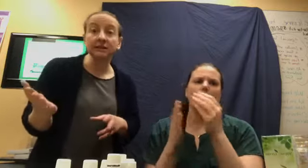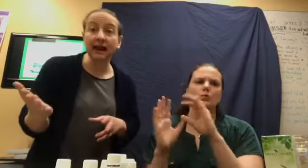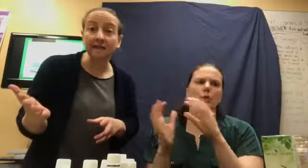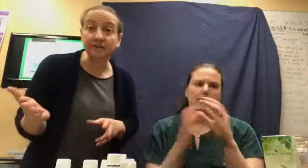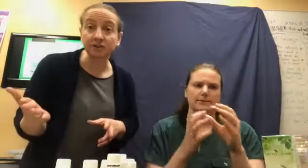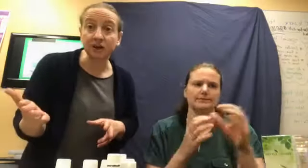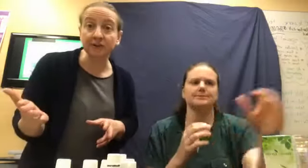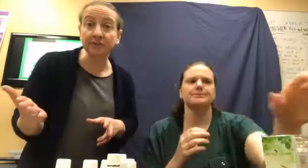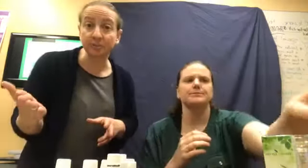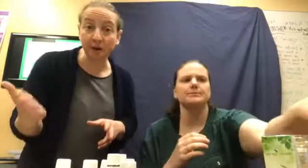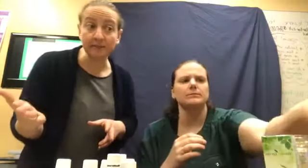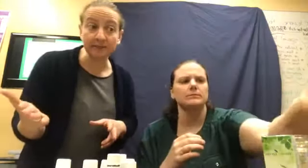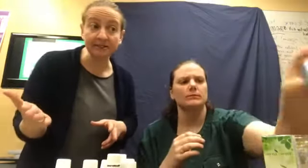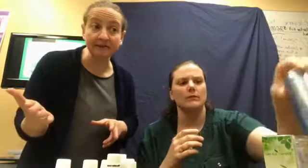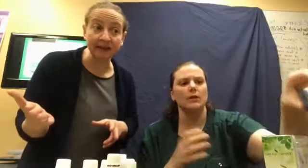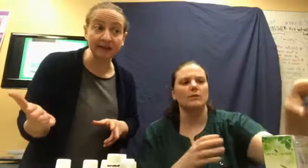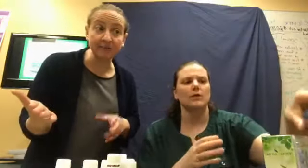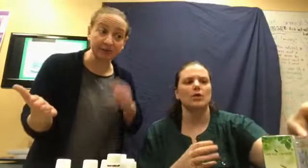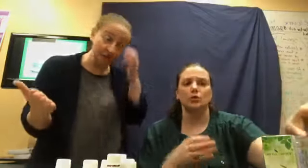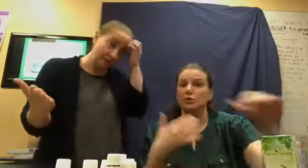have the promise available to you.